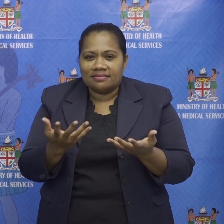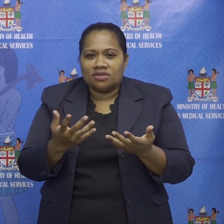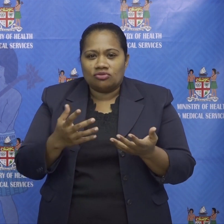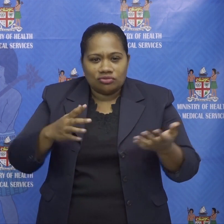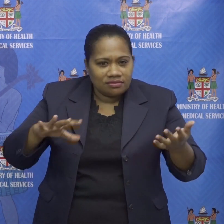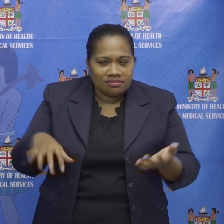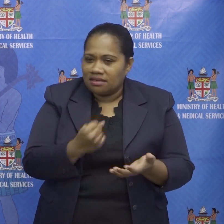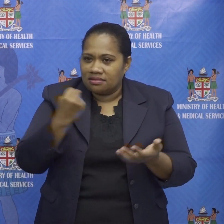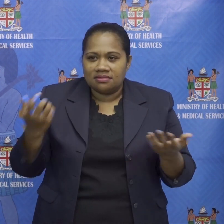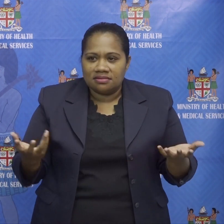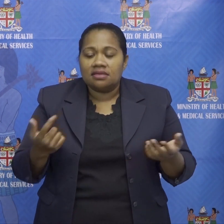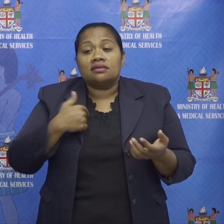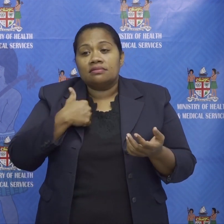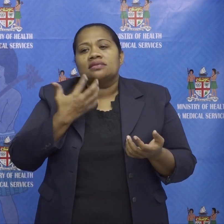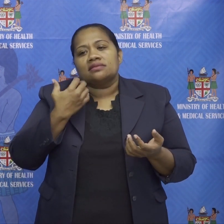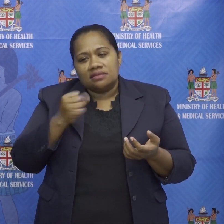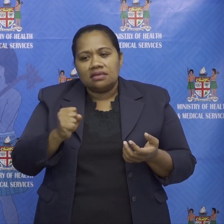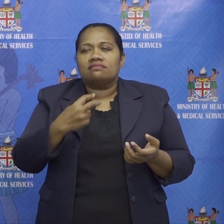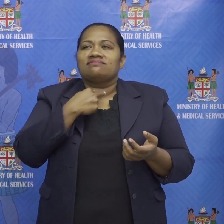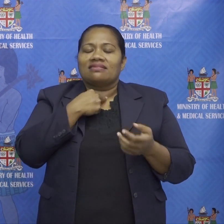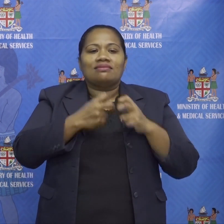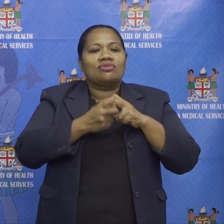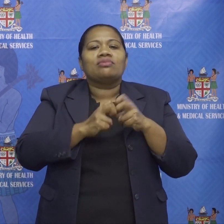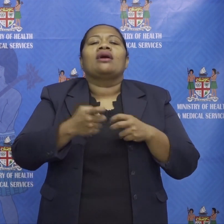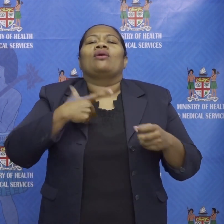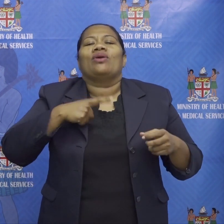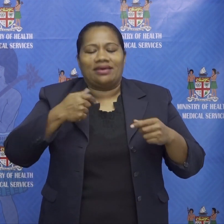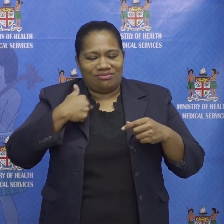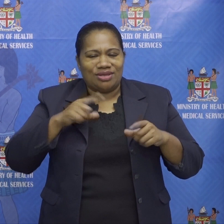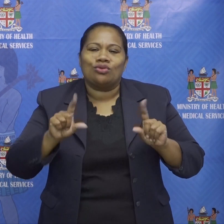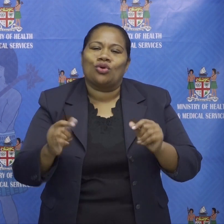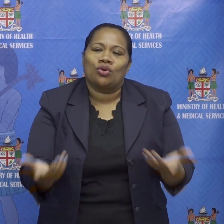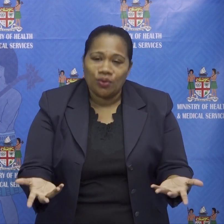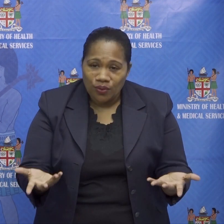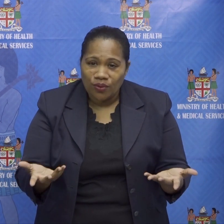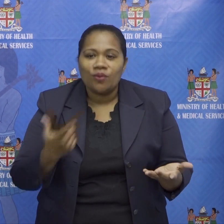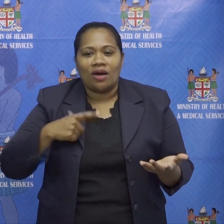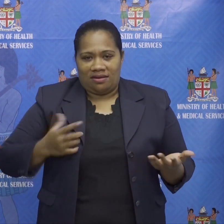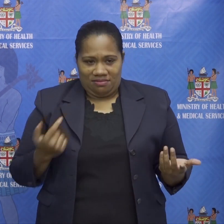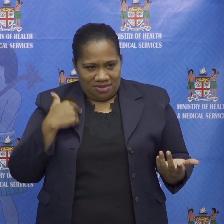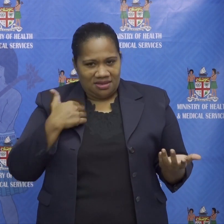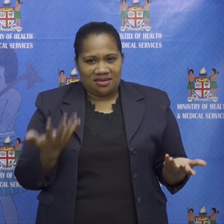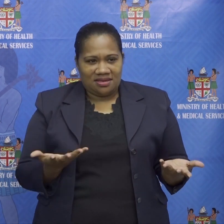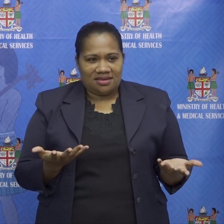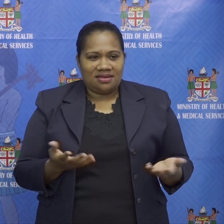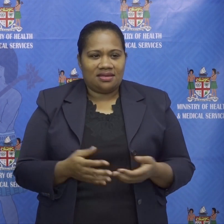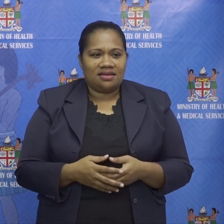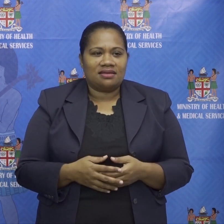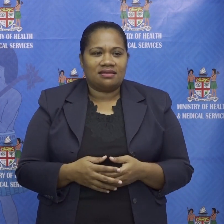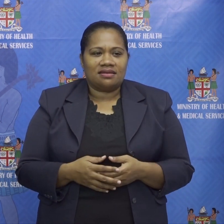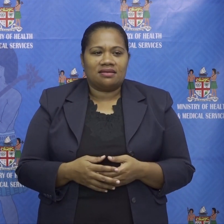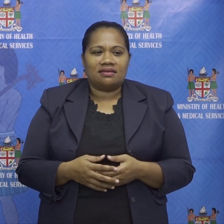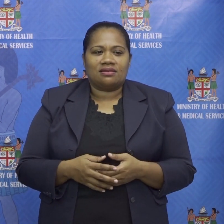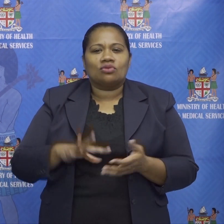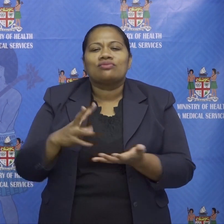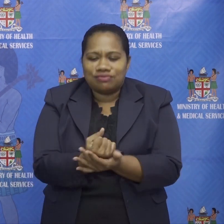i'm still stuck with this problem why do i need to make this thing compulsory is it that i mean